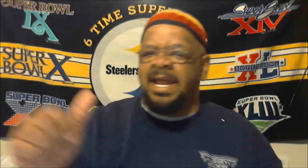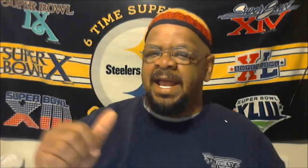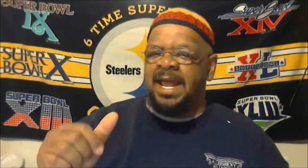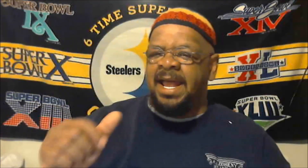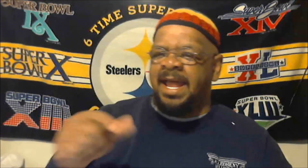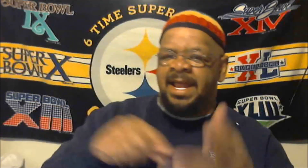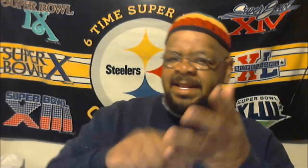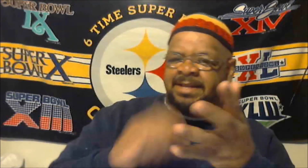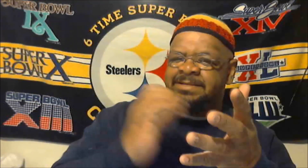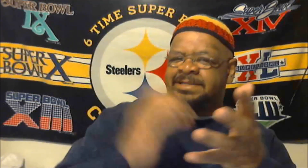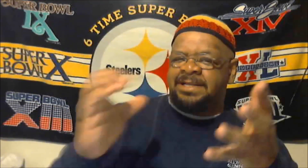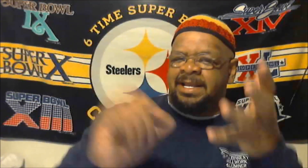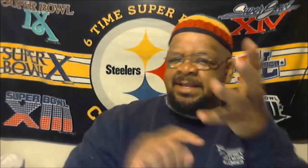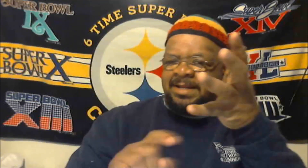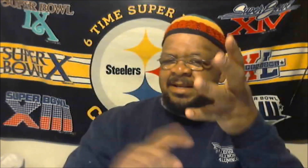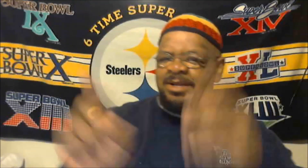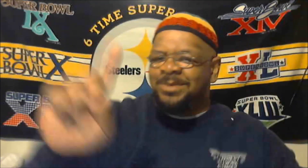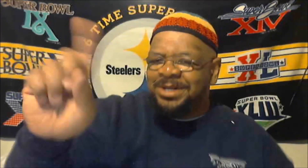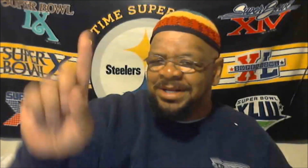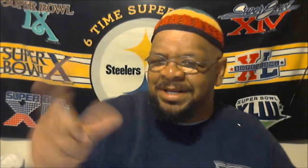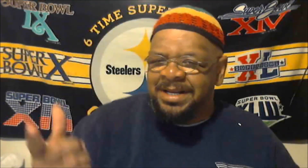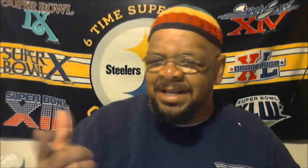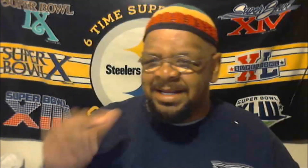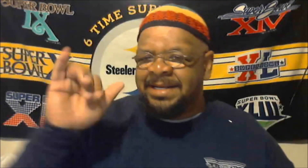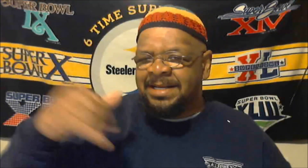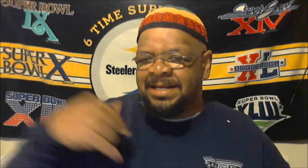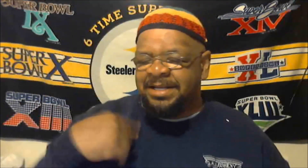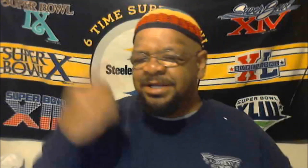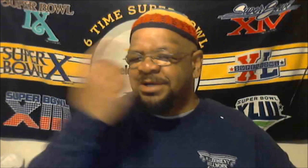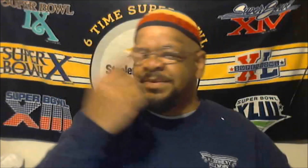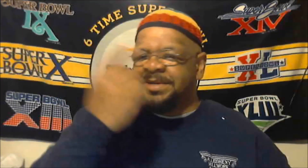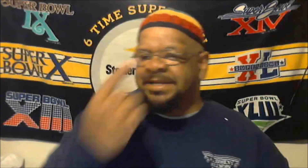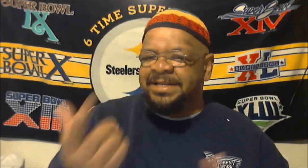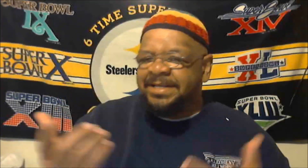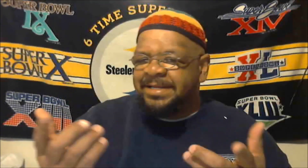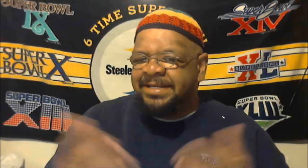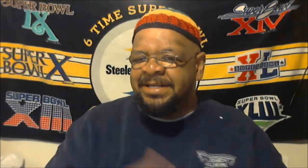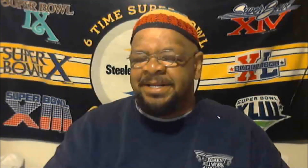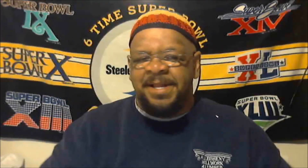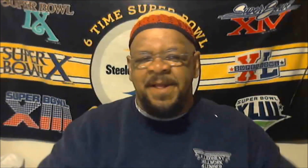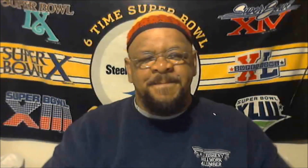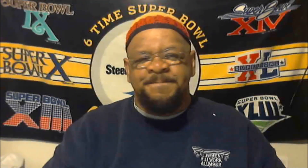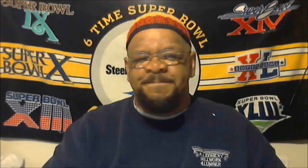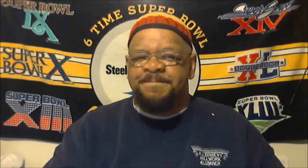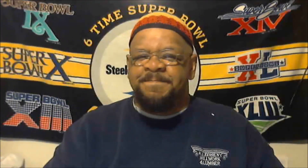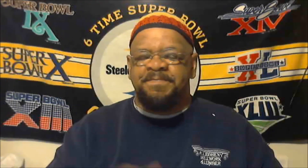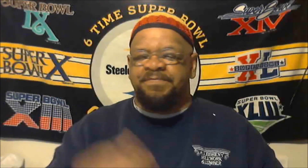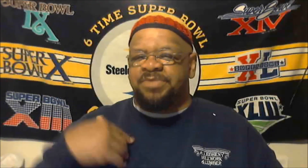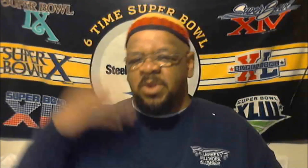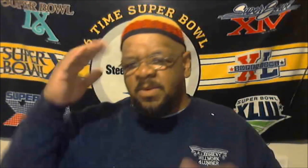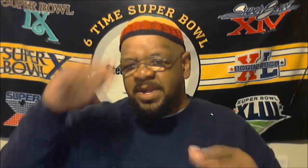Give me a second. don't see any thankfulness. can't believe it. I